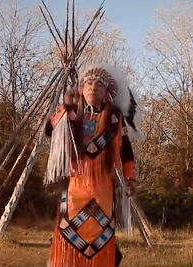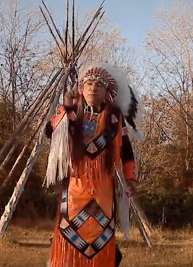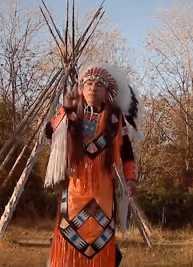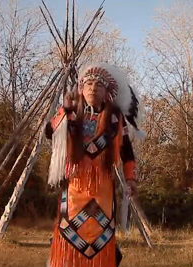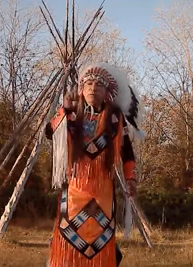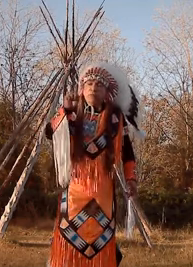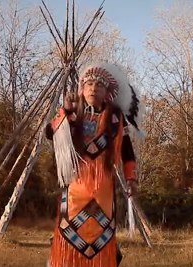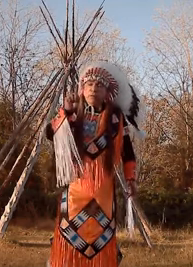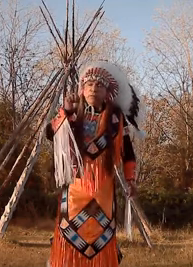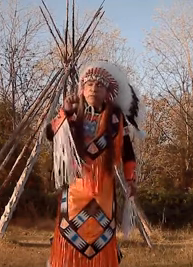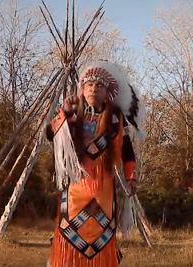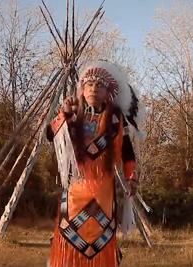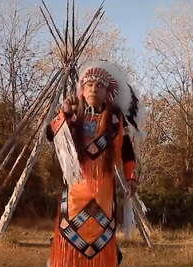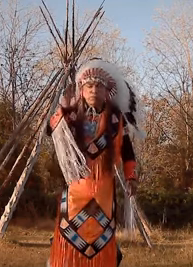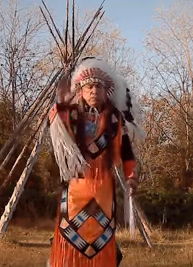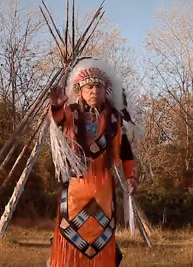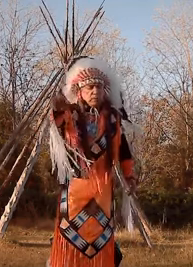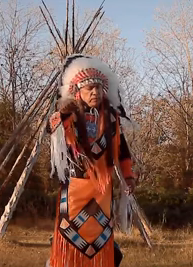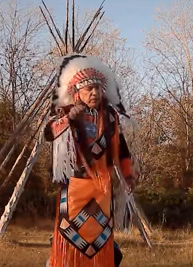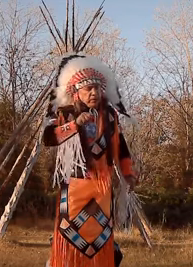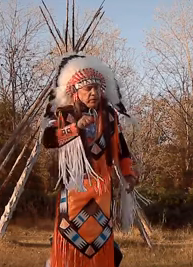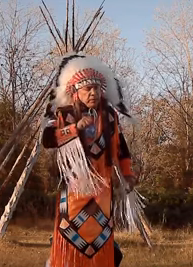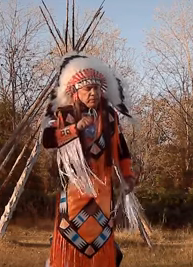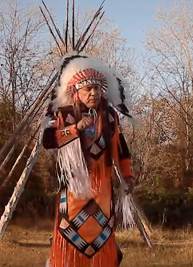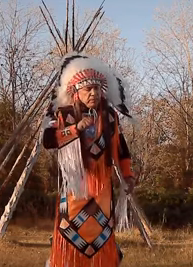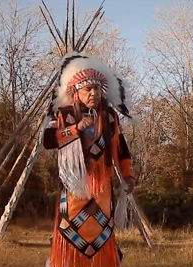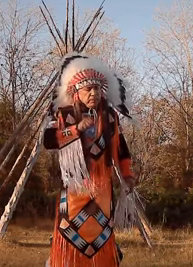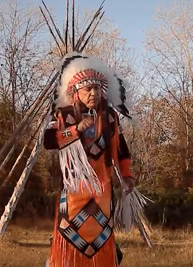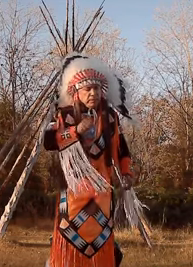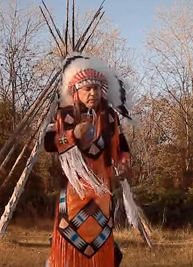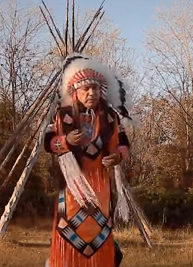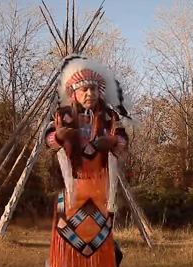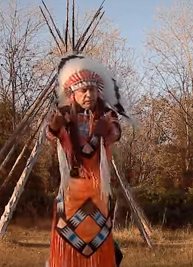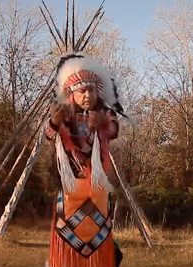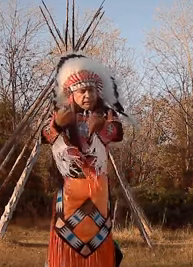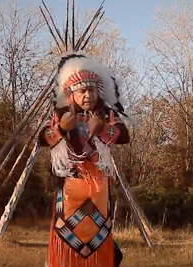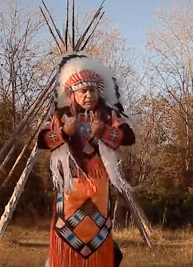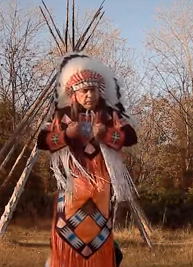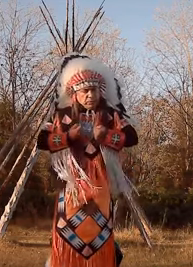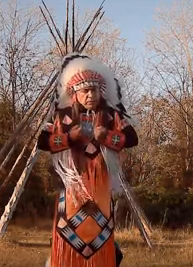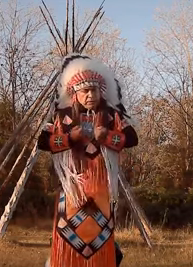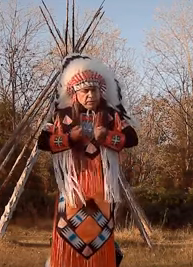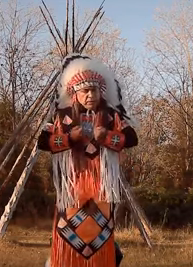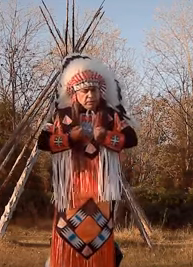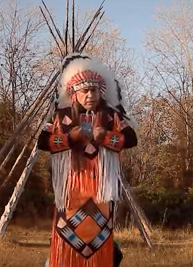that with but granted take it to receive it